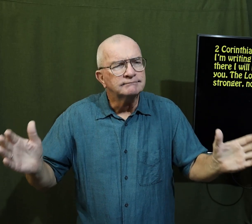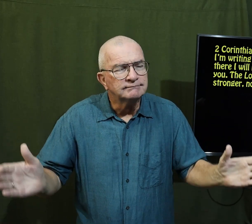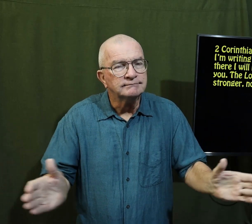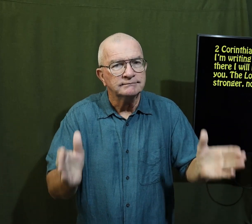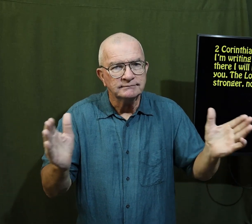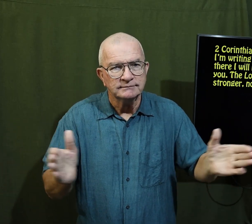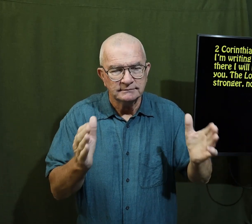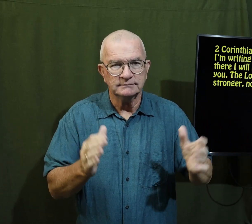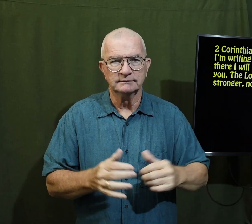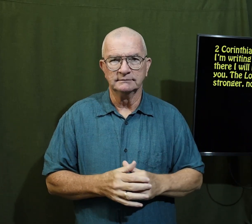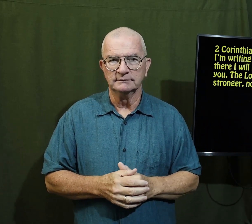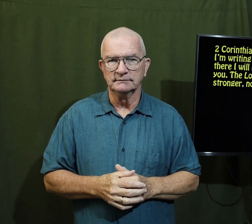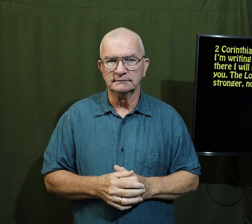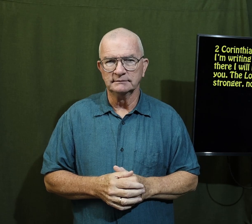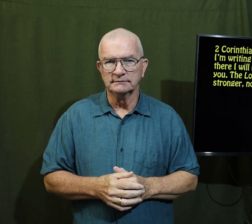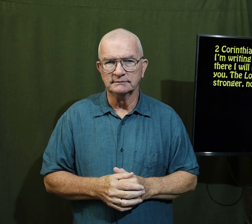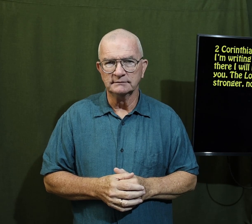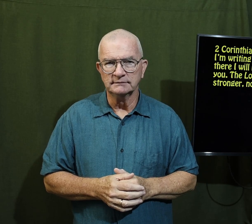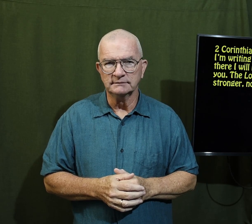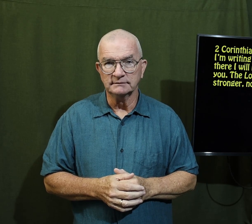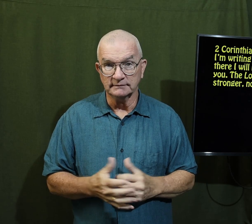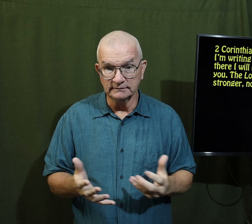he just wanted to encourage them to do right